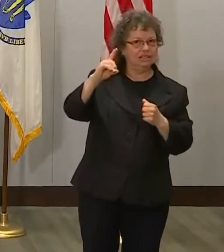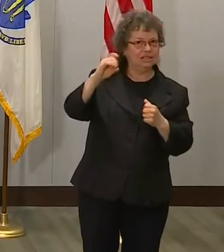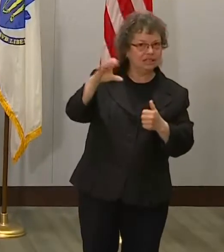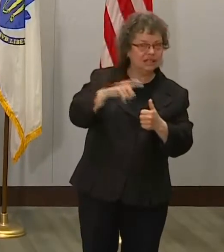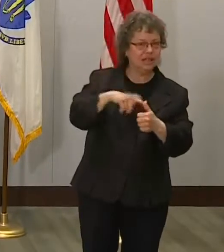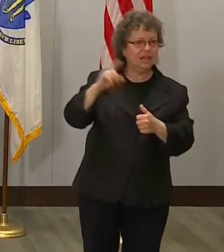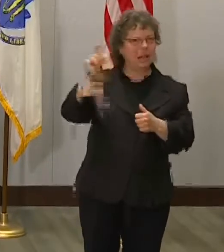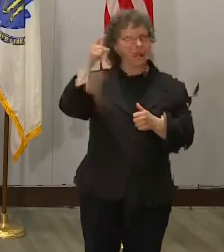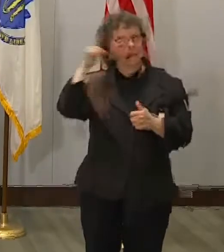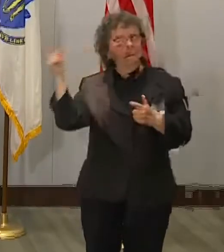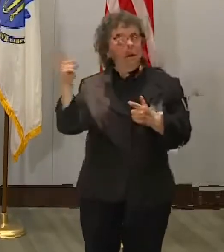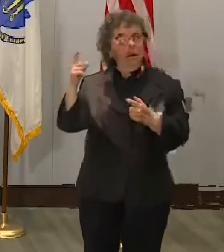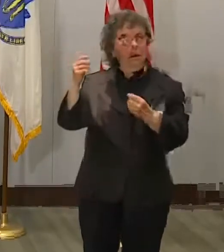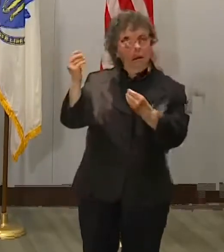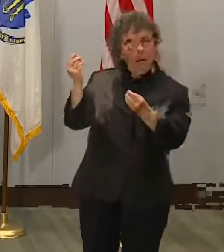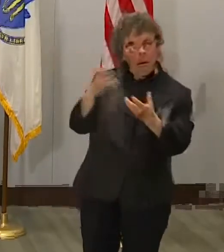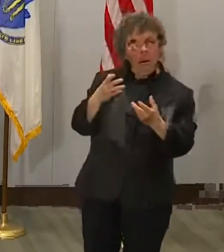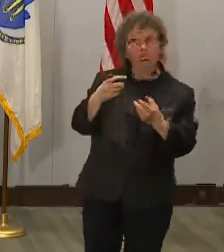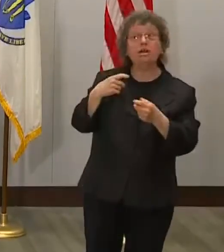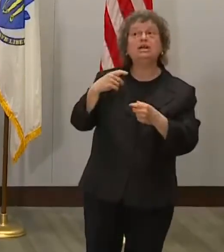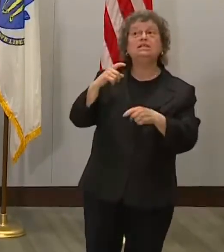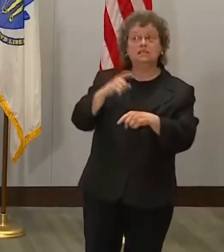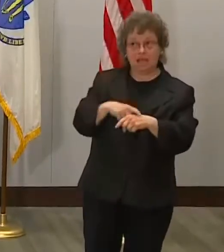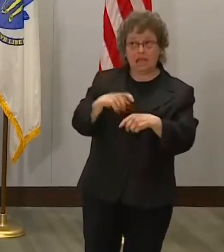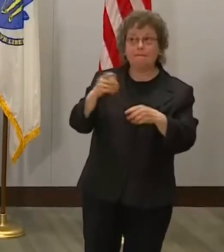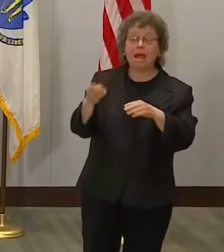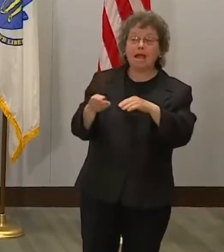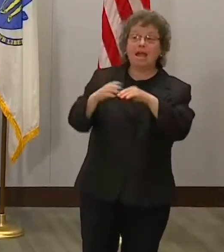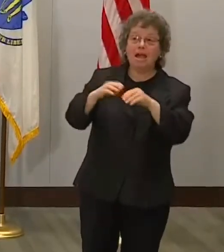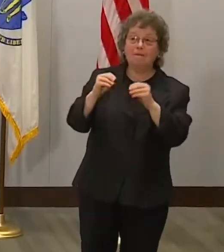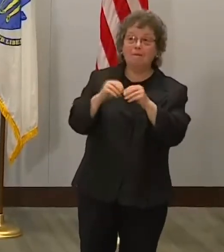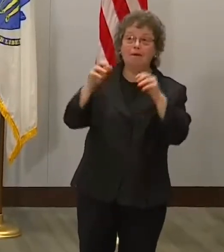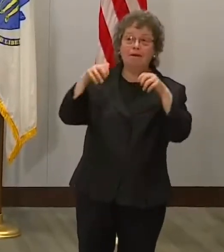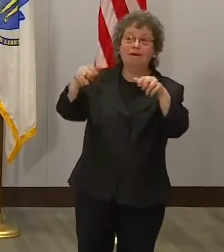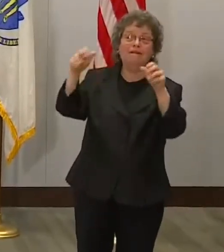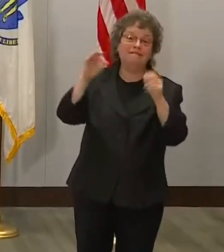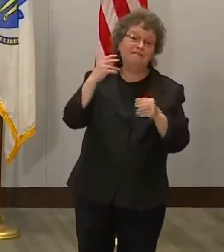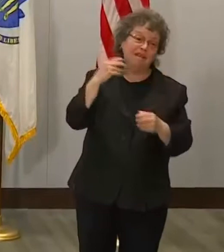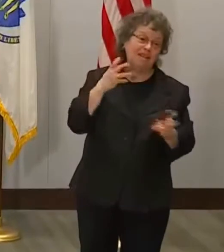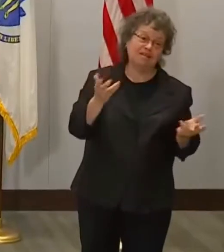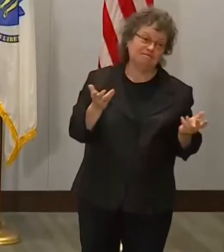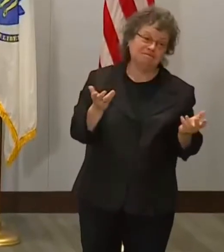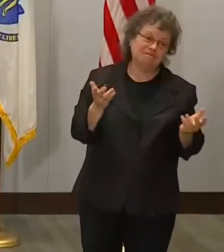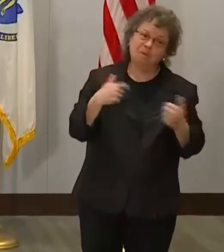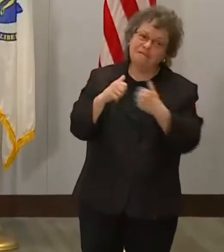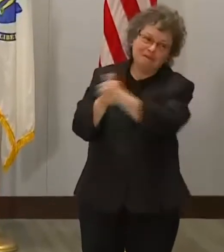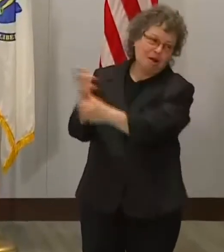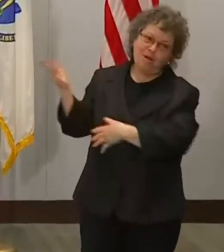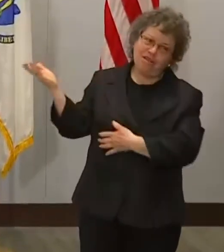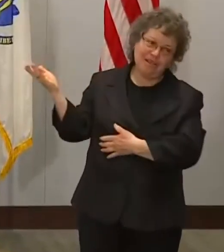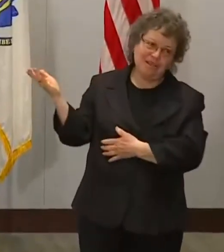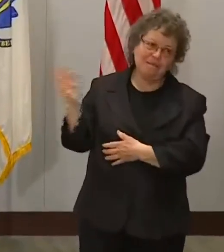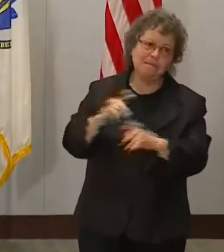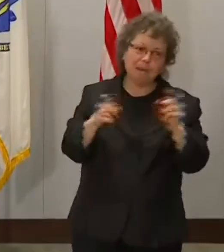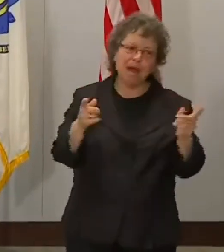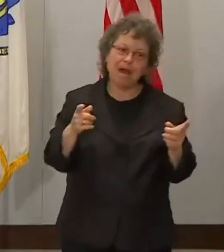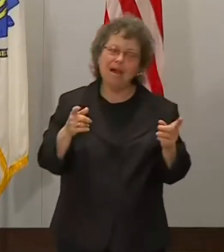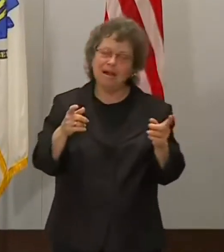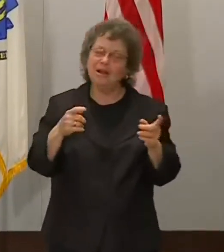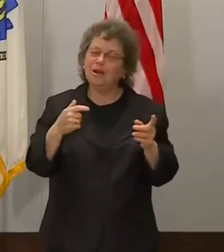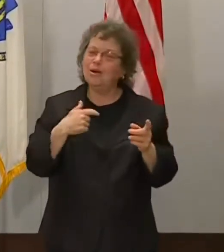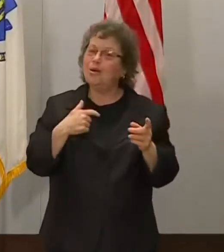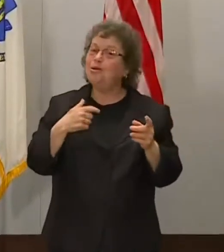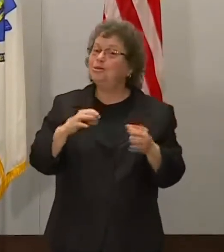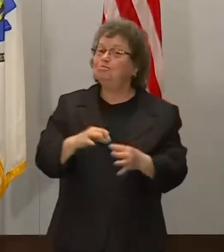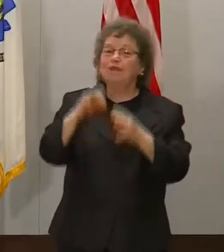You know, the special thing about Fenway Park is the energy from the fans, and we're all dying